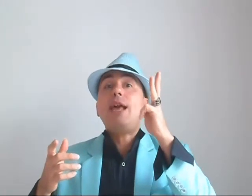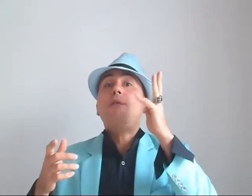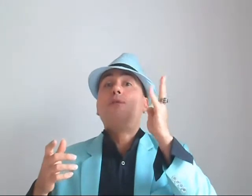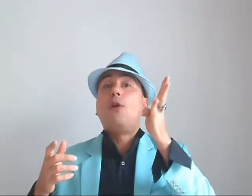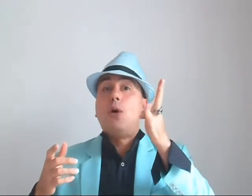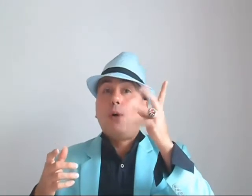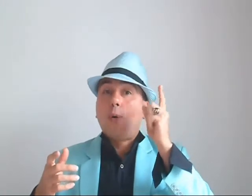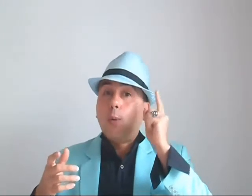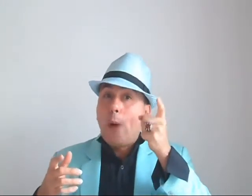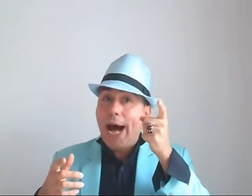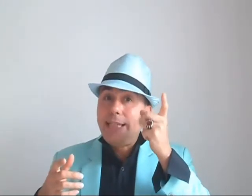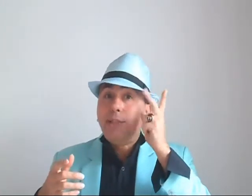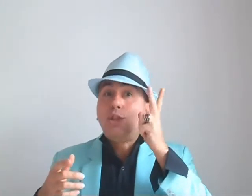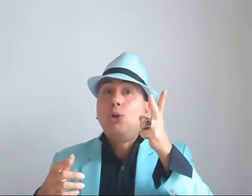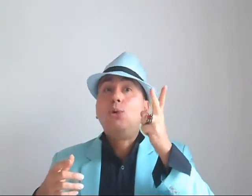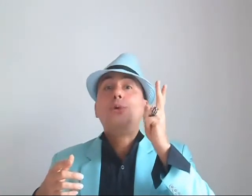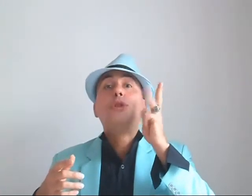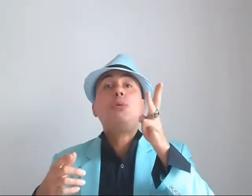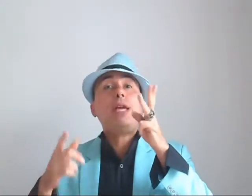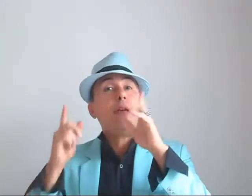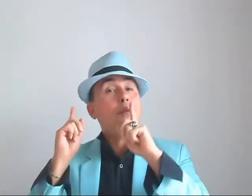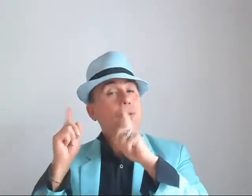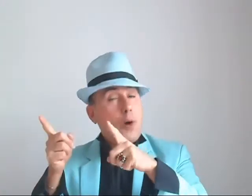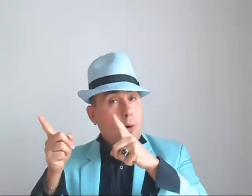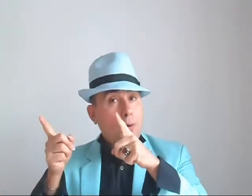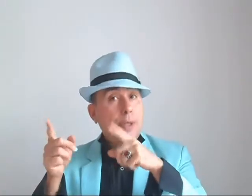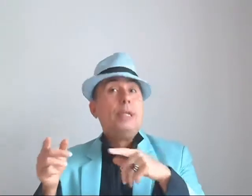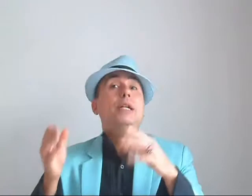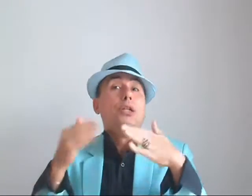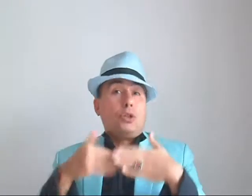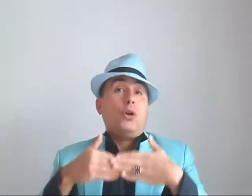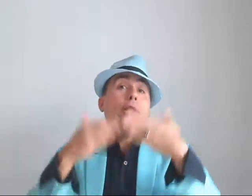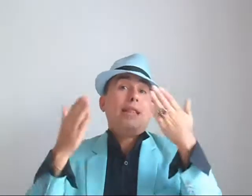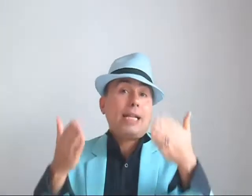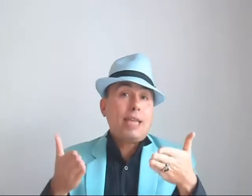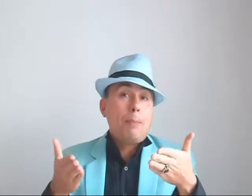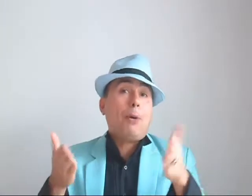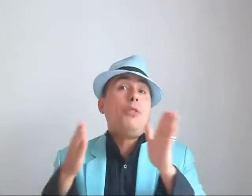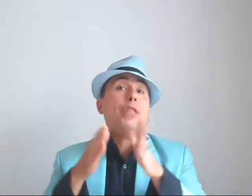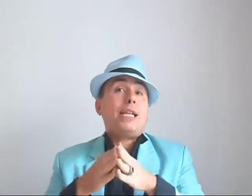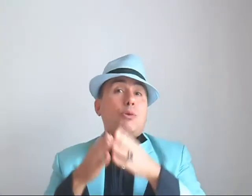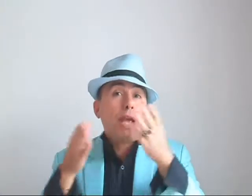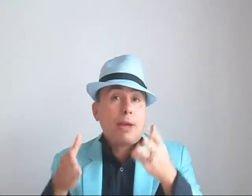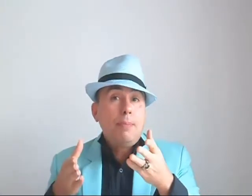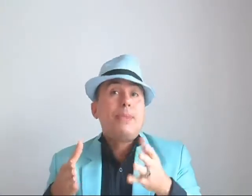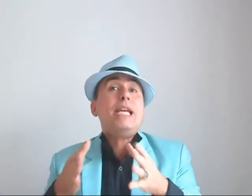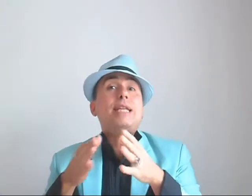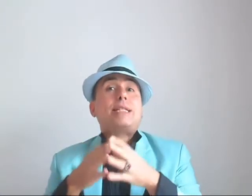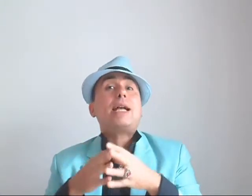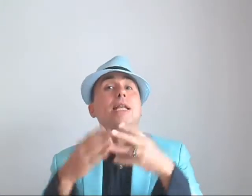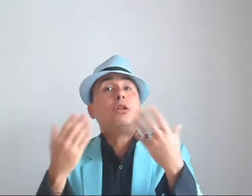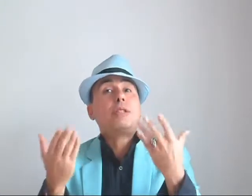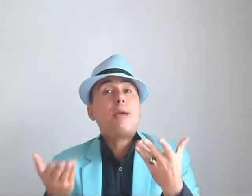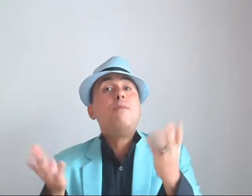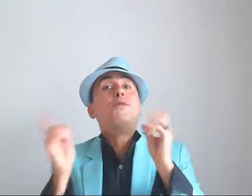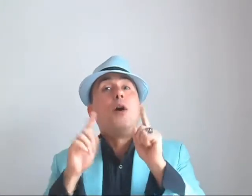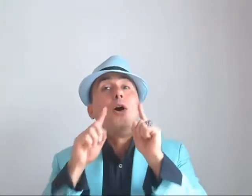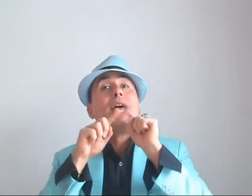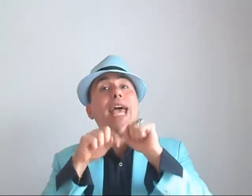three, four. One, two, three, four. So, that tempo, that rhythm, is exactly the same for